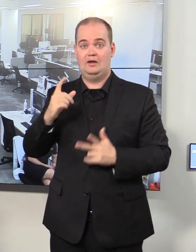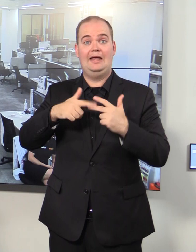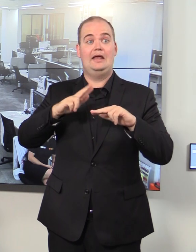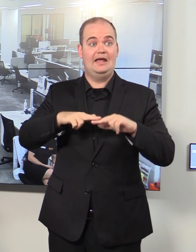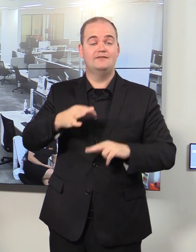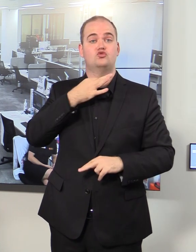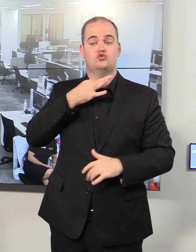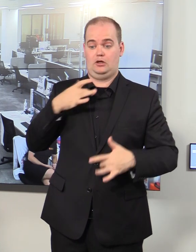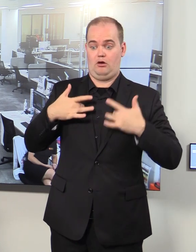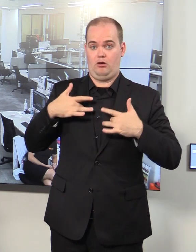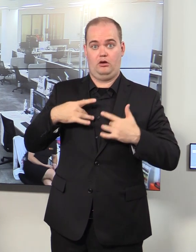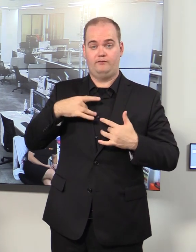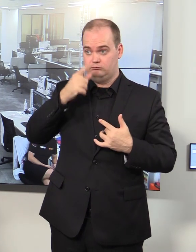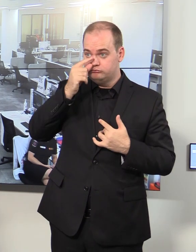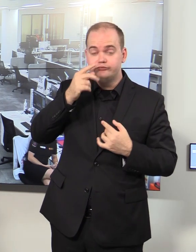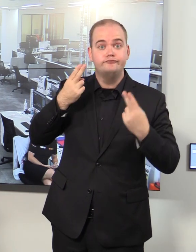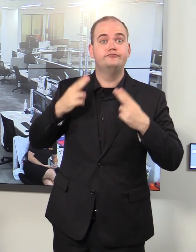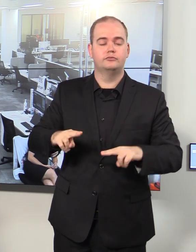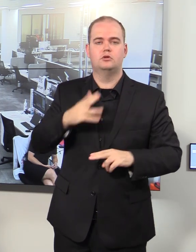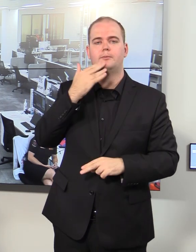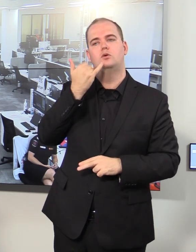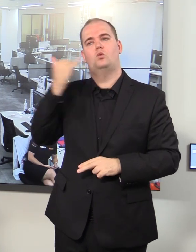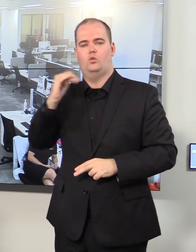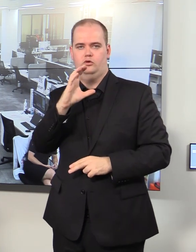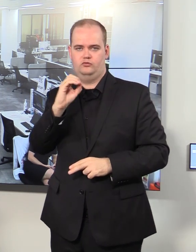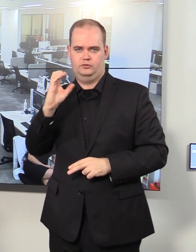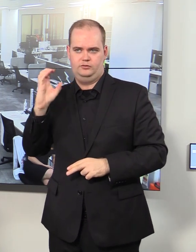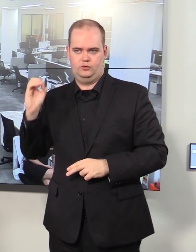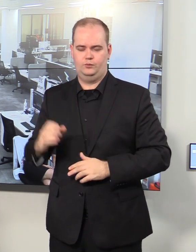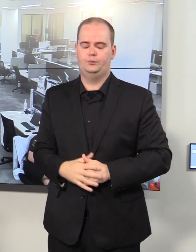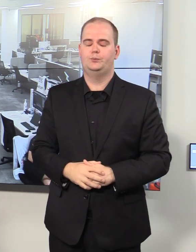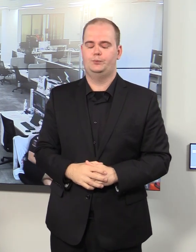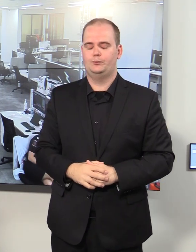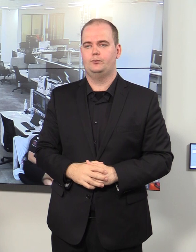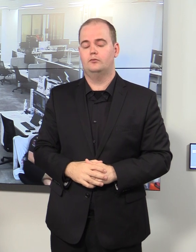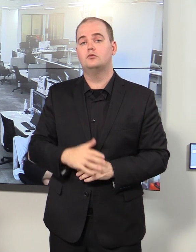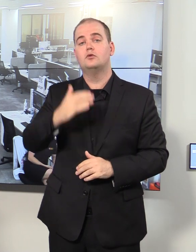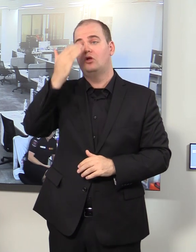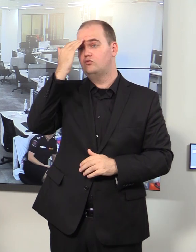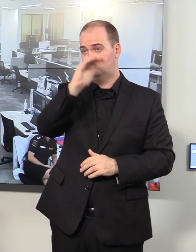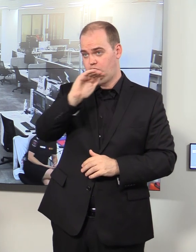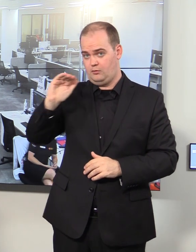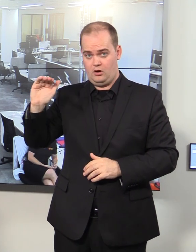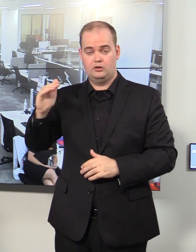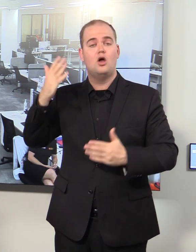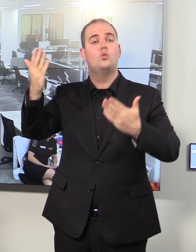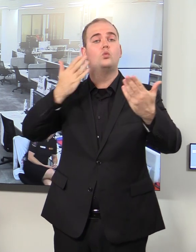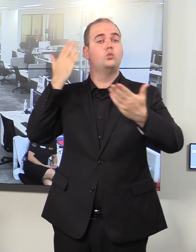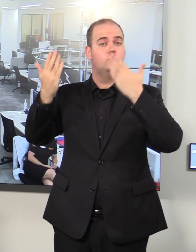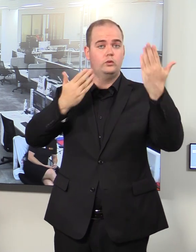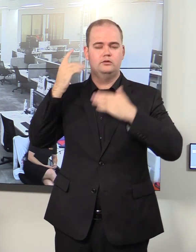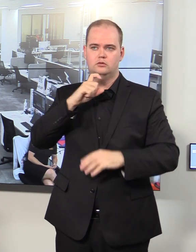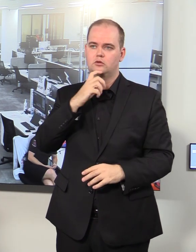-threatening situation call triple zero. So a reminder, those winds will be